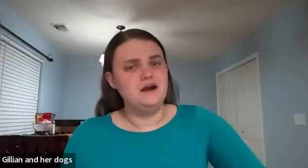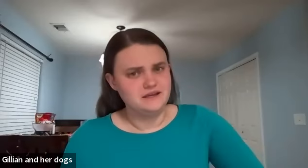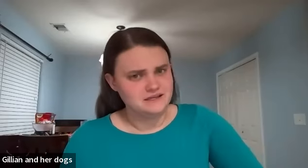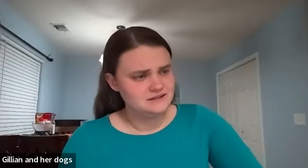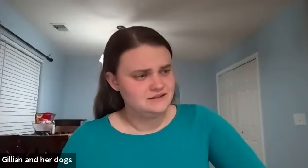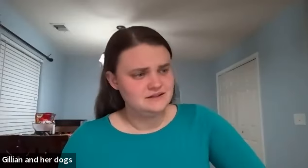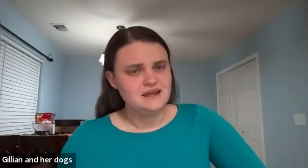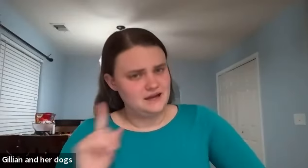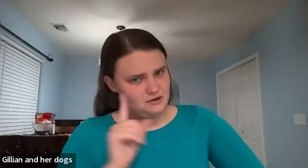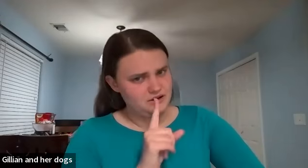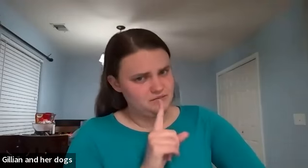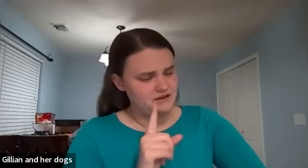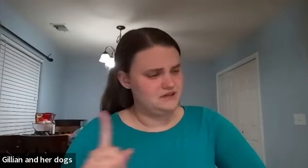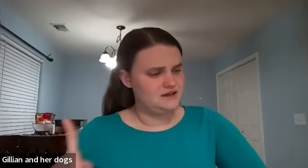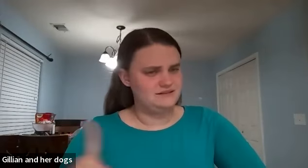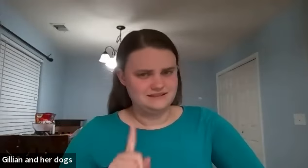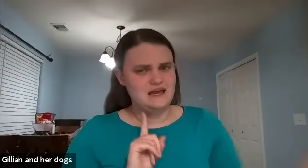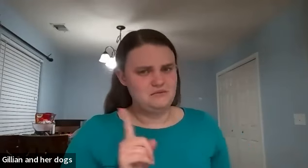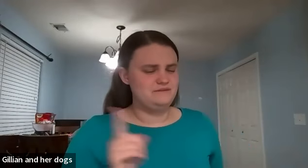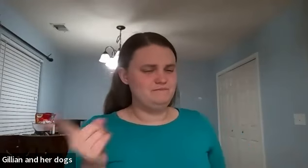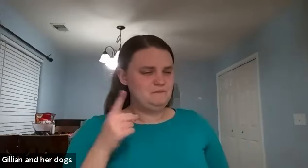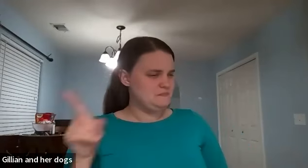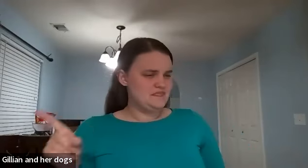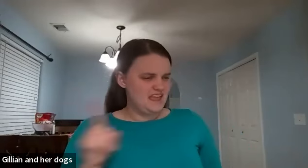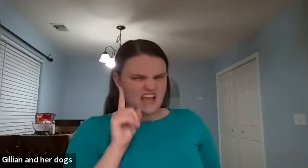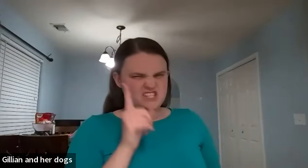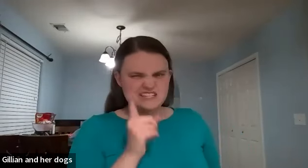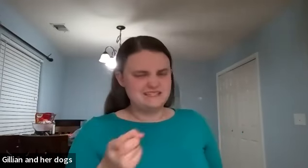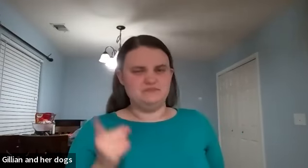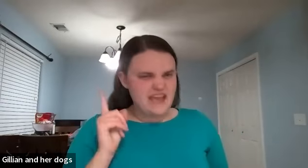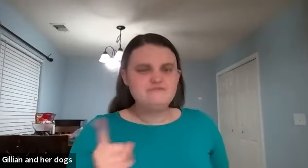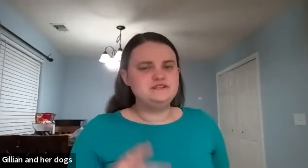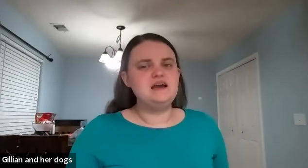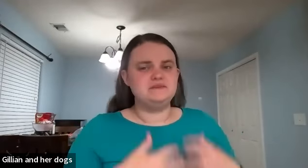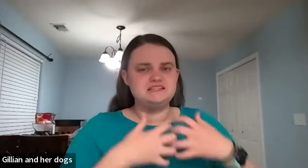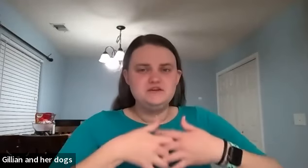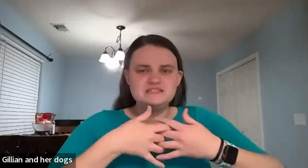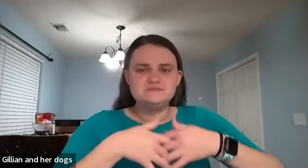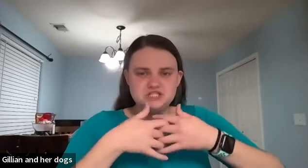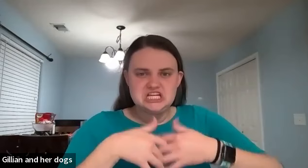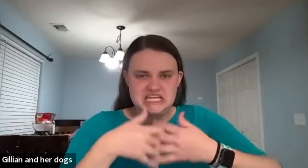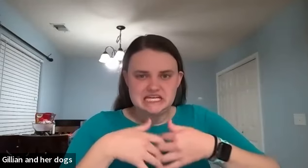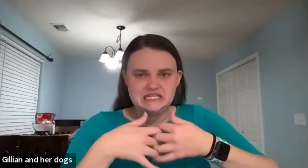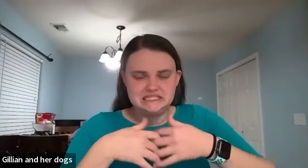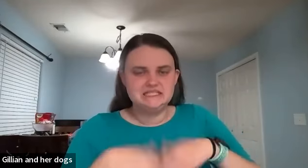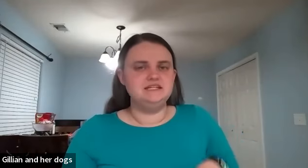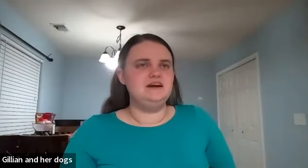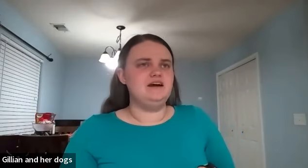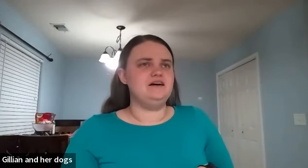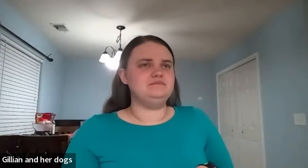again and i'll come back with that because that one it just gets me every time because i know this is machine um